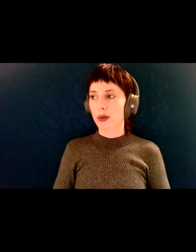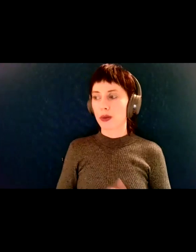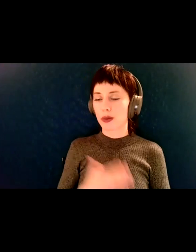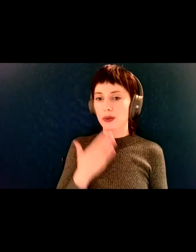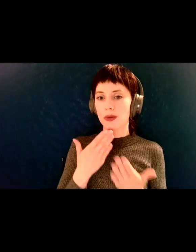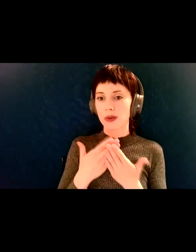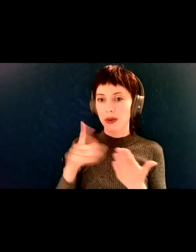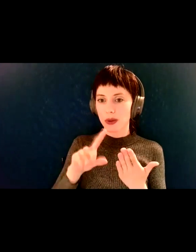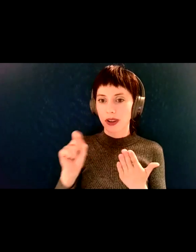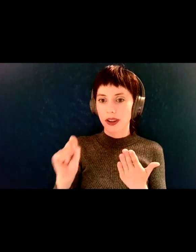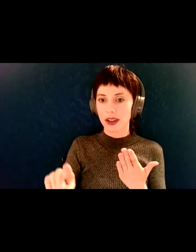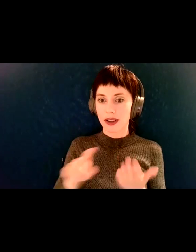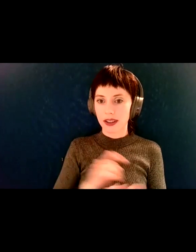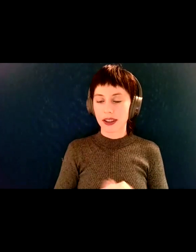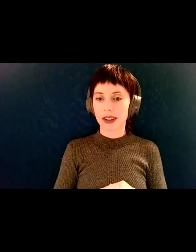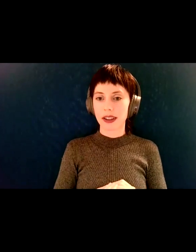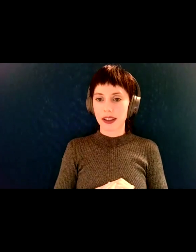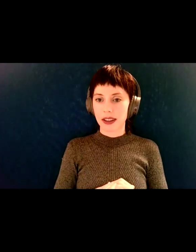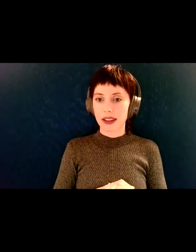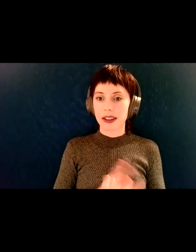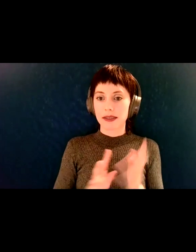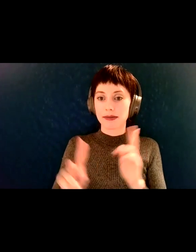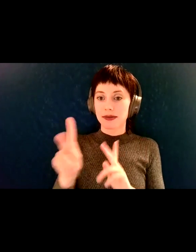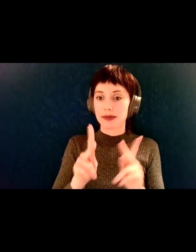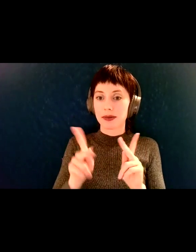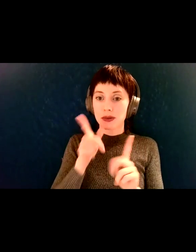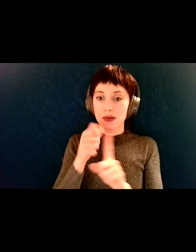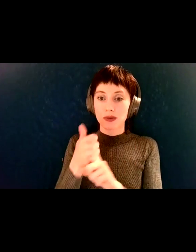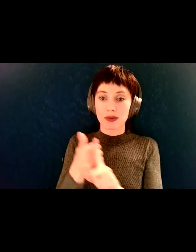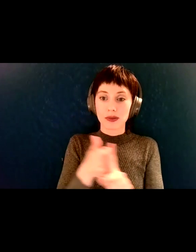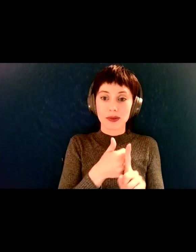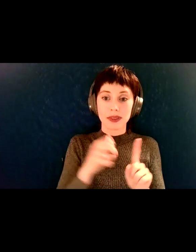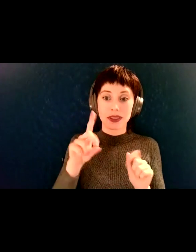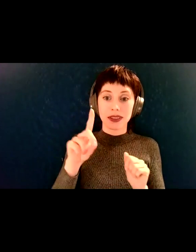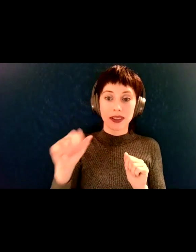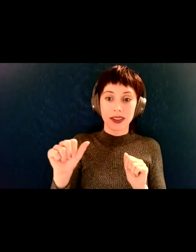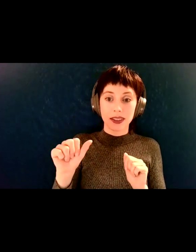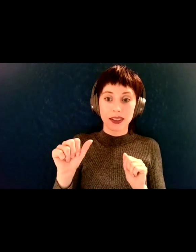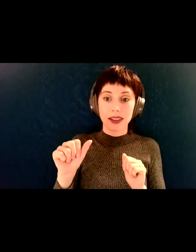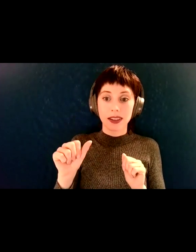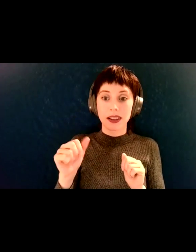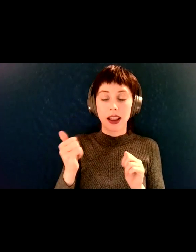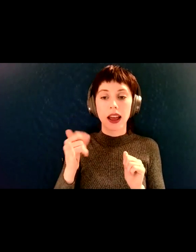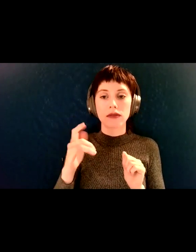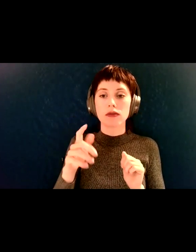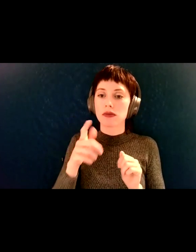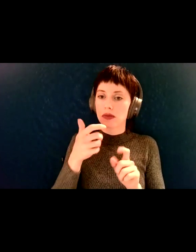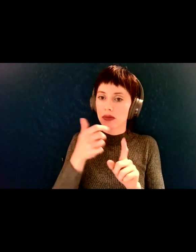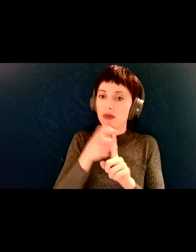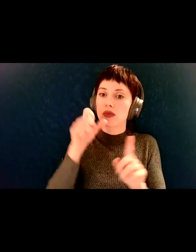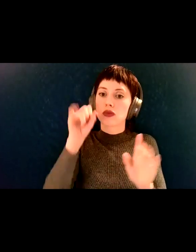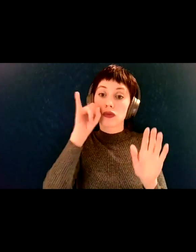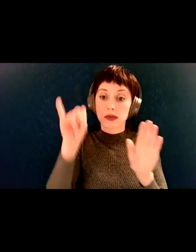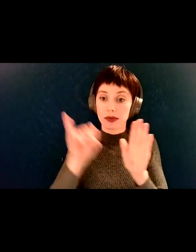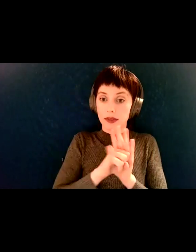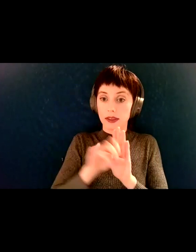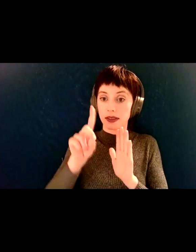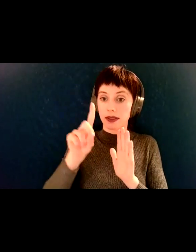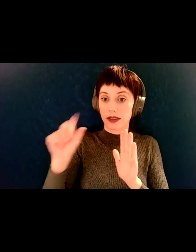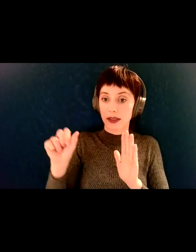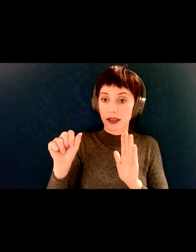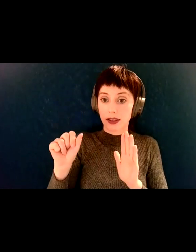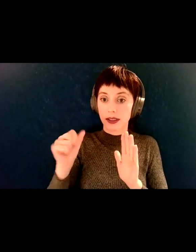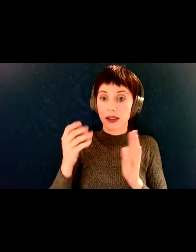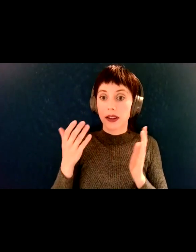the, the people with disabilities, even just identifying with disabilities, as we touched on earlier, so many people don't even want to